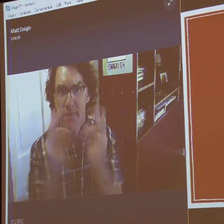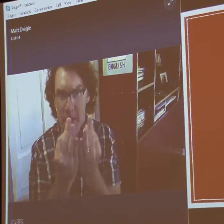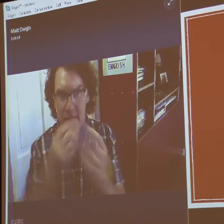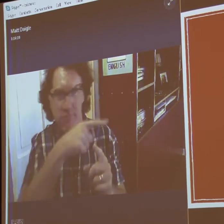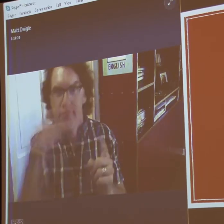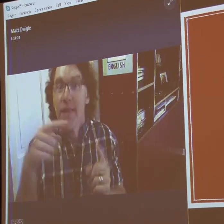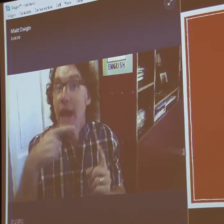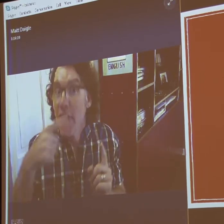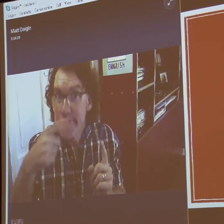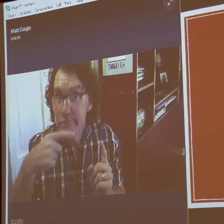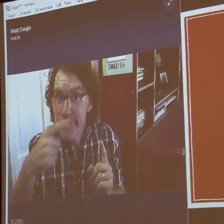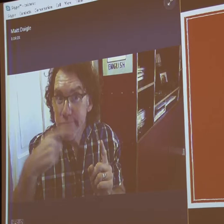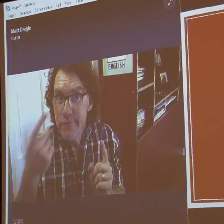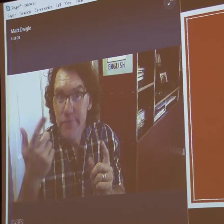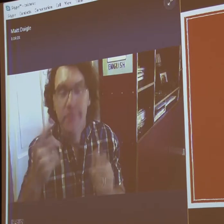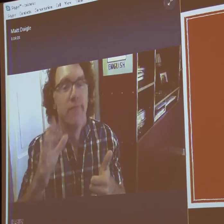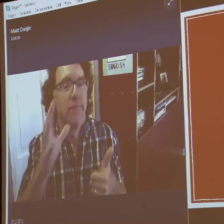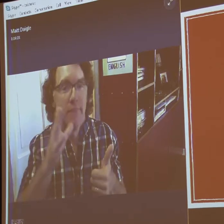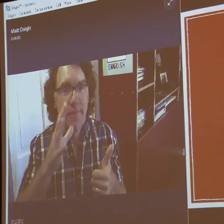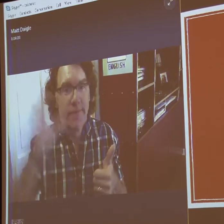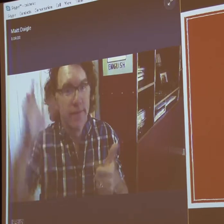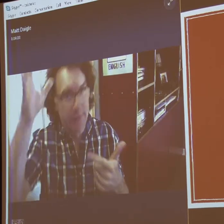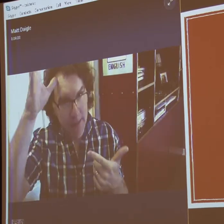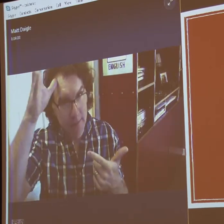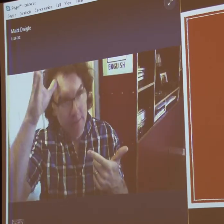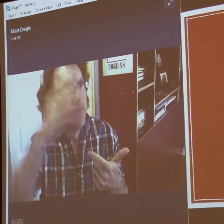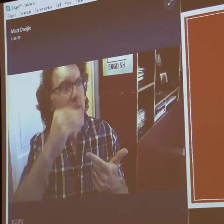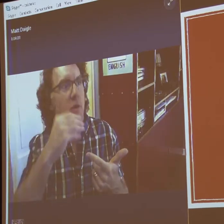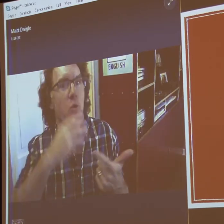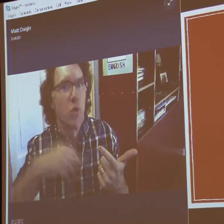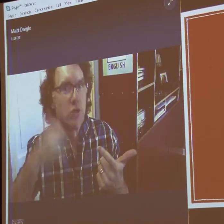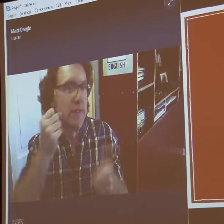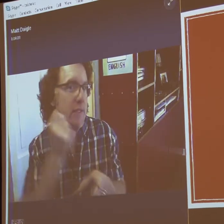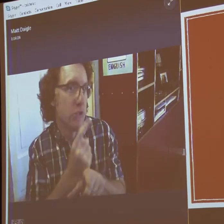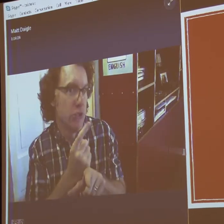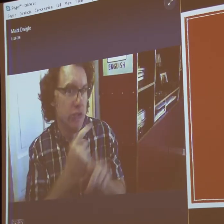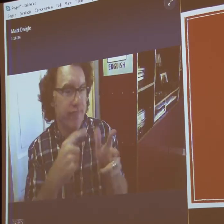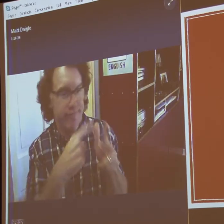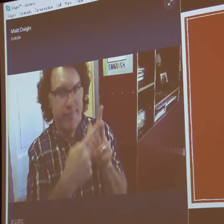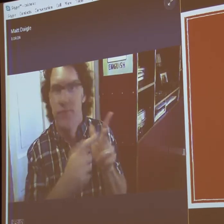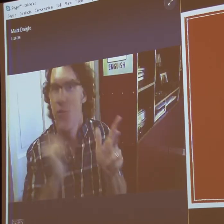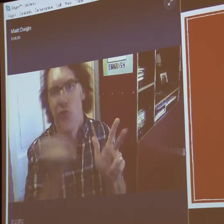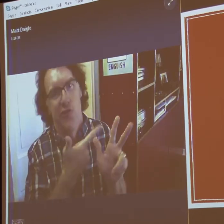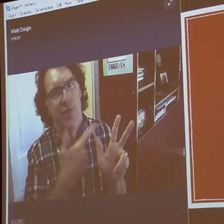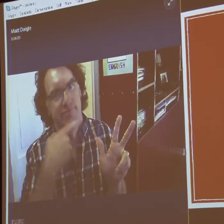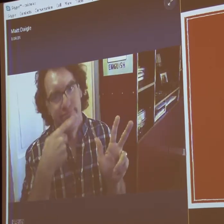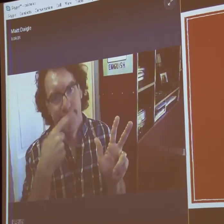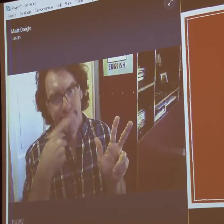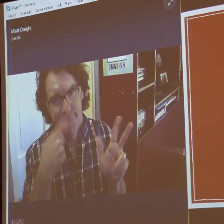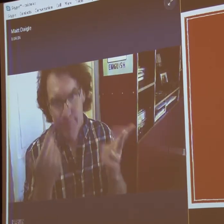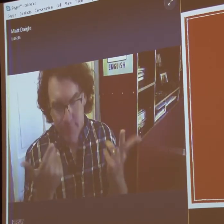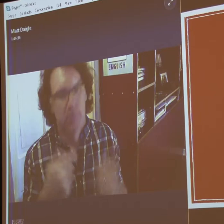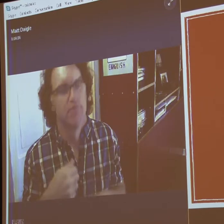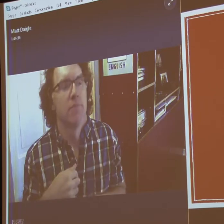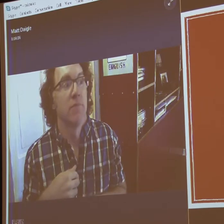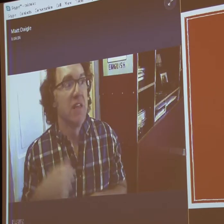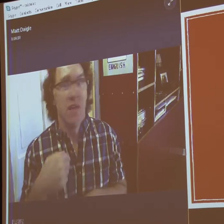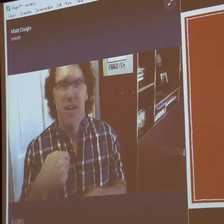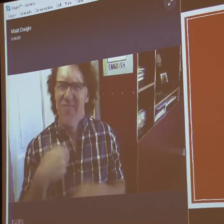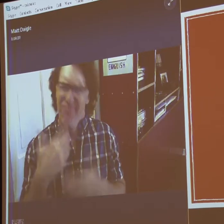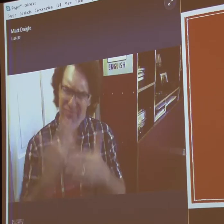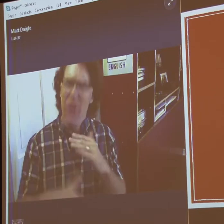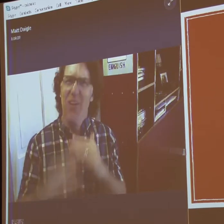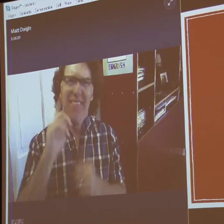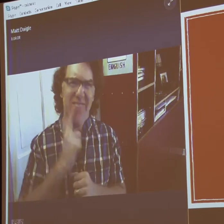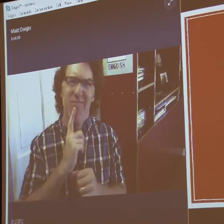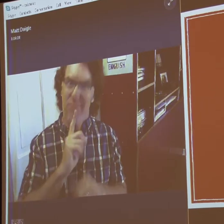And I was raised by a family who could hear. No one's deaf. My mom and my dad and my older sister. Everybody is hearing.